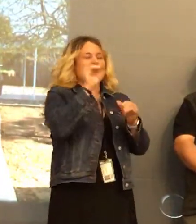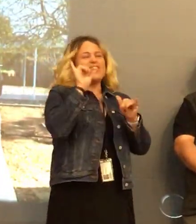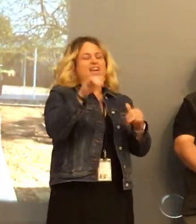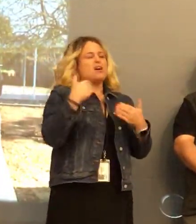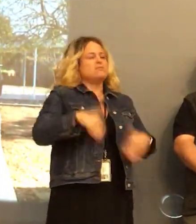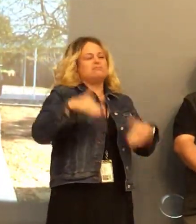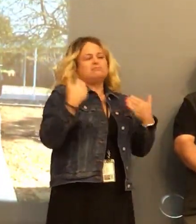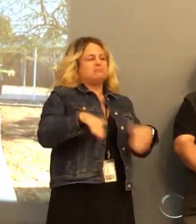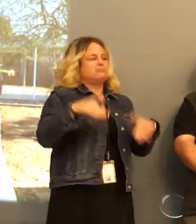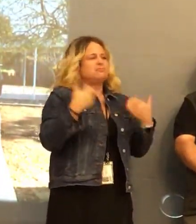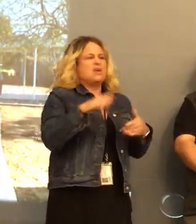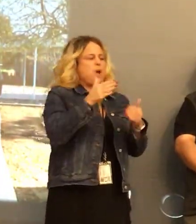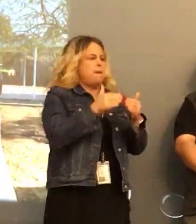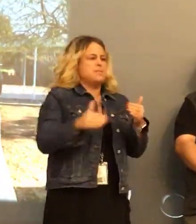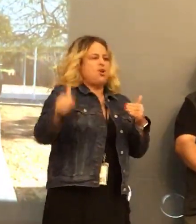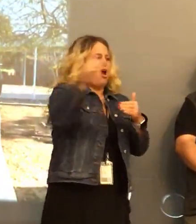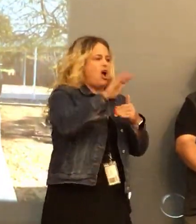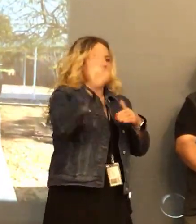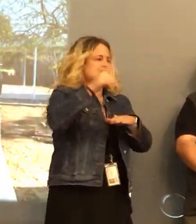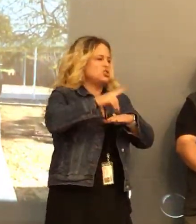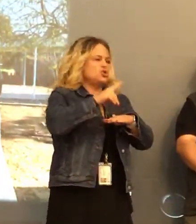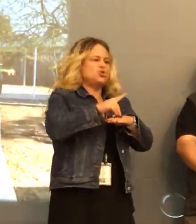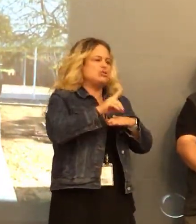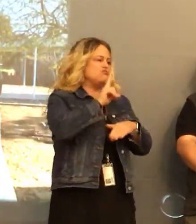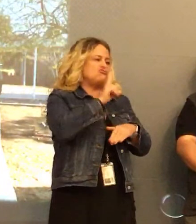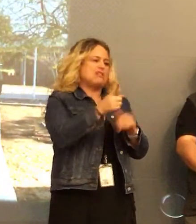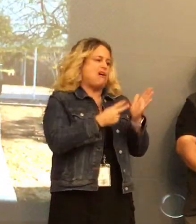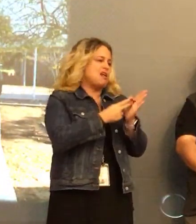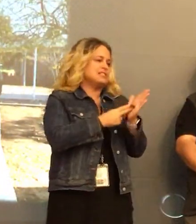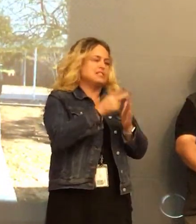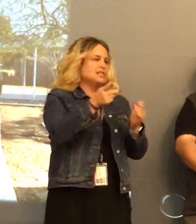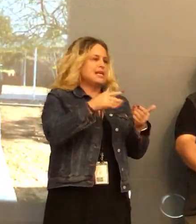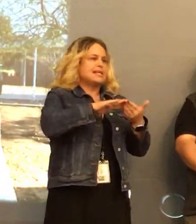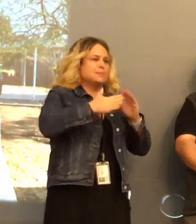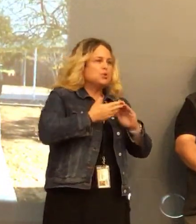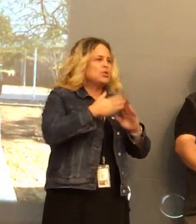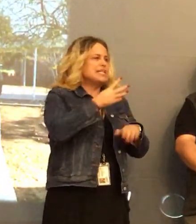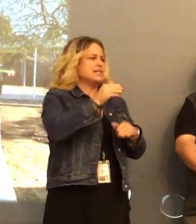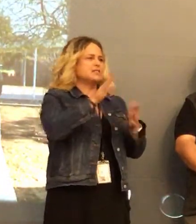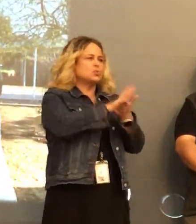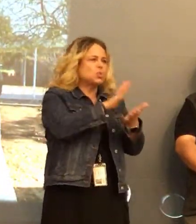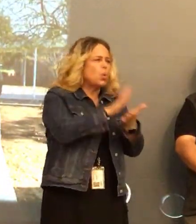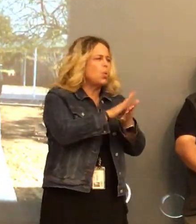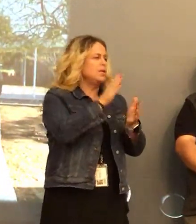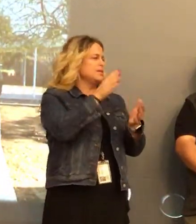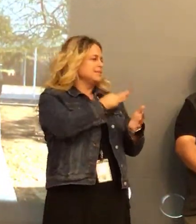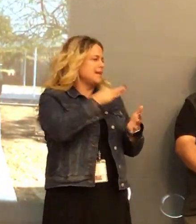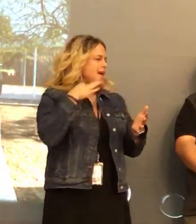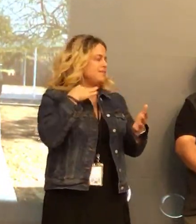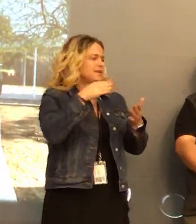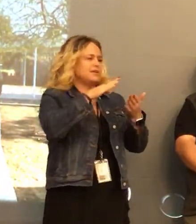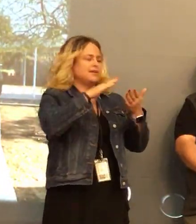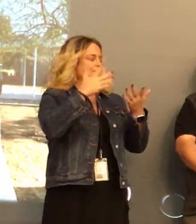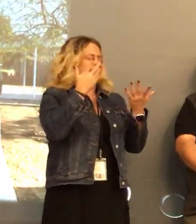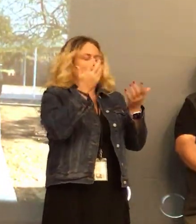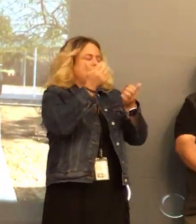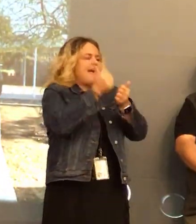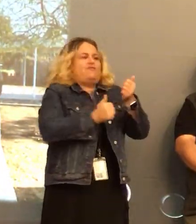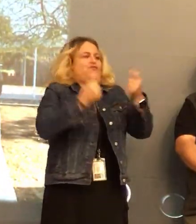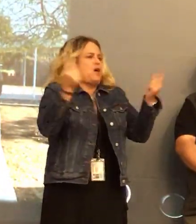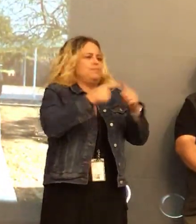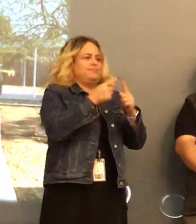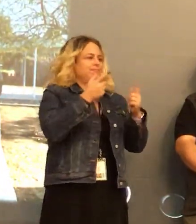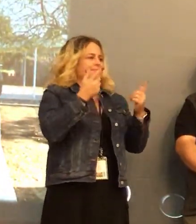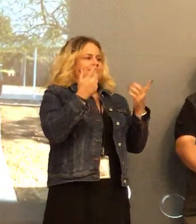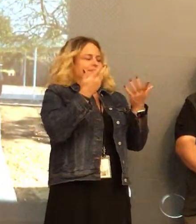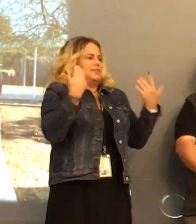fill up the gas for you just little things like that is way above and beyond his duties his community and the school and